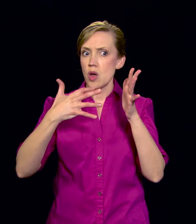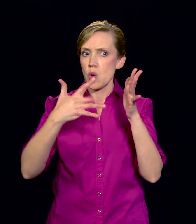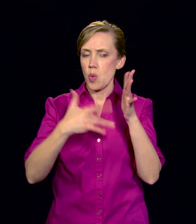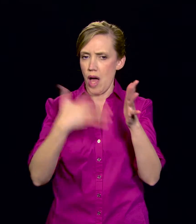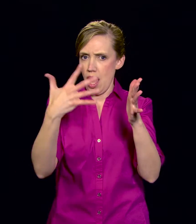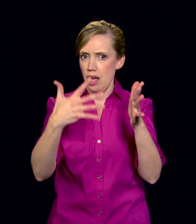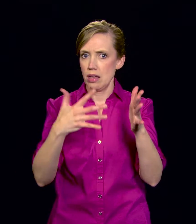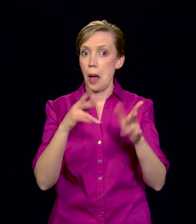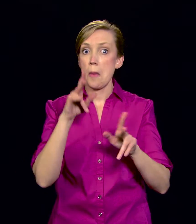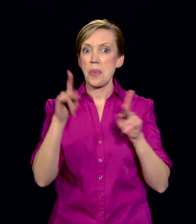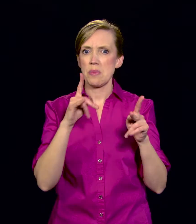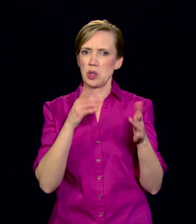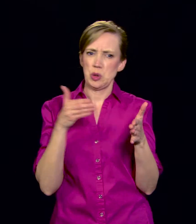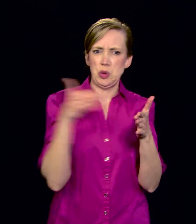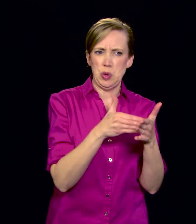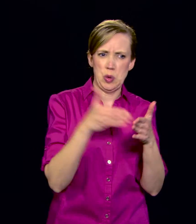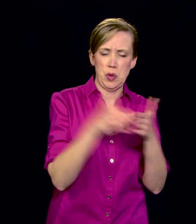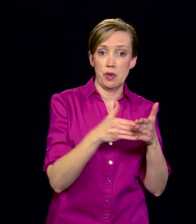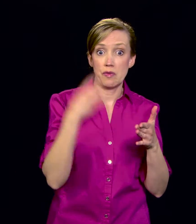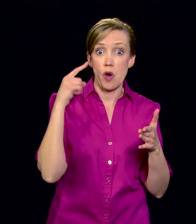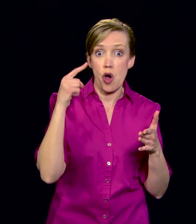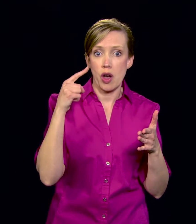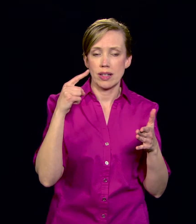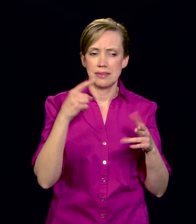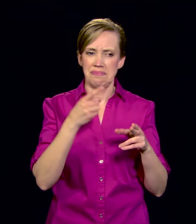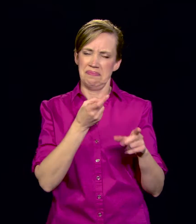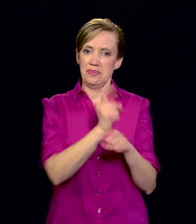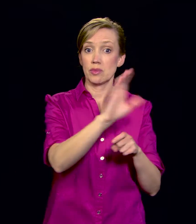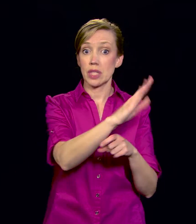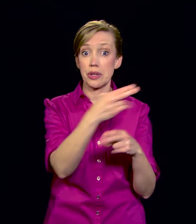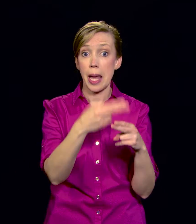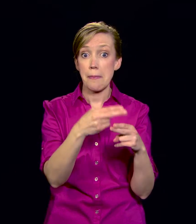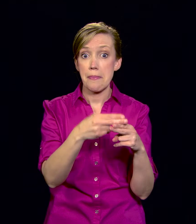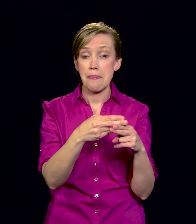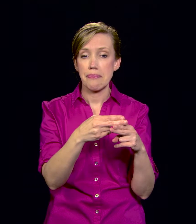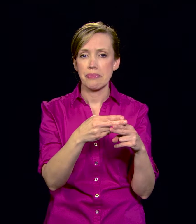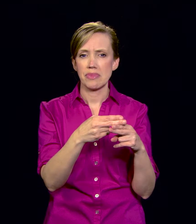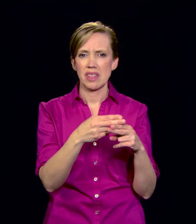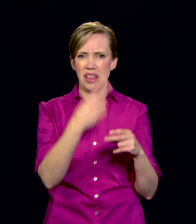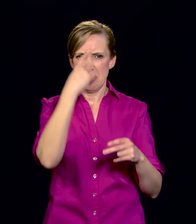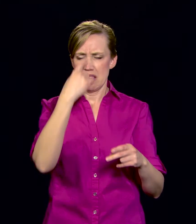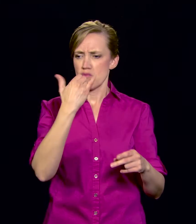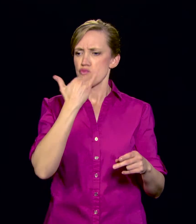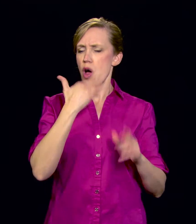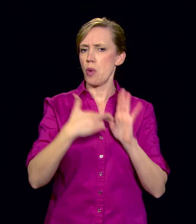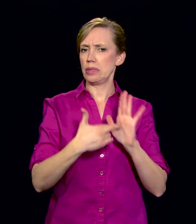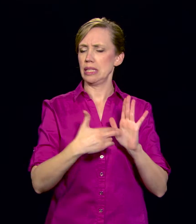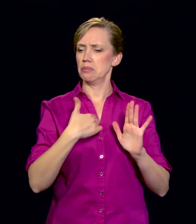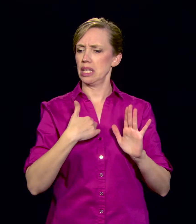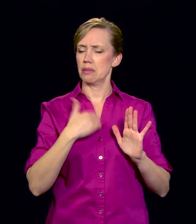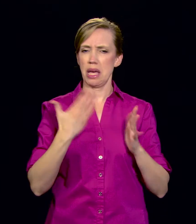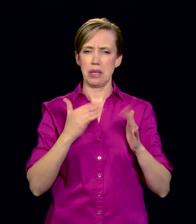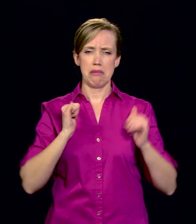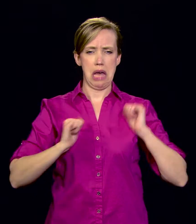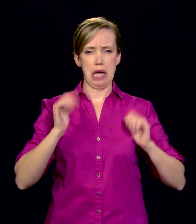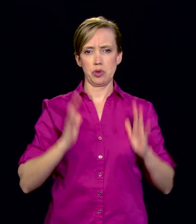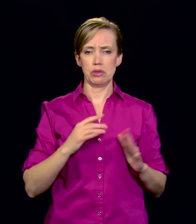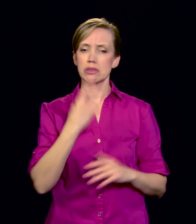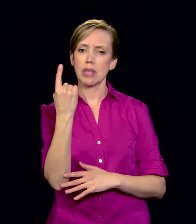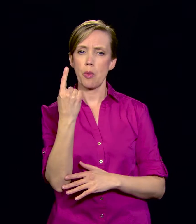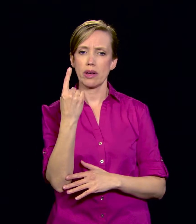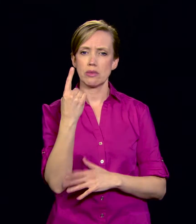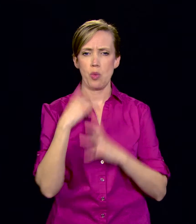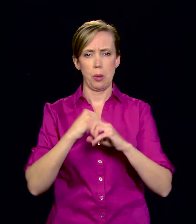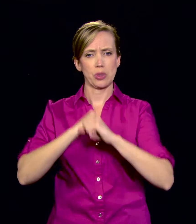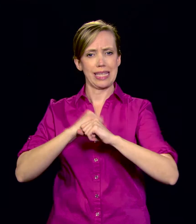Every now and then you'll hear about a defamation lawsuit, often someone famous who feels like they've been misrepresented. They're setting about to protect their reputation.